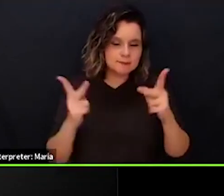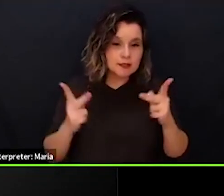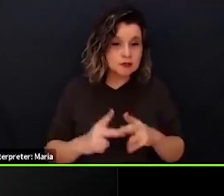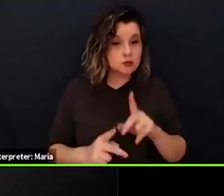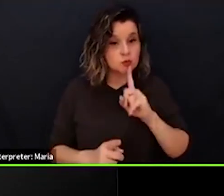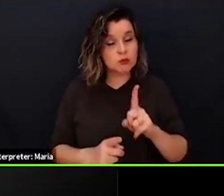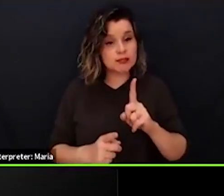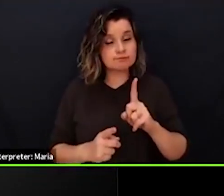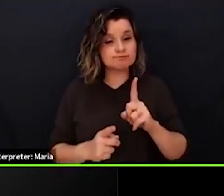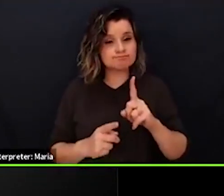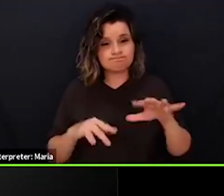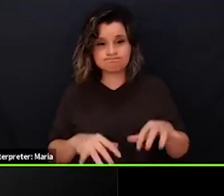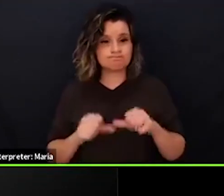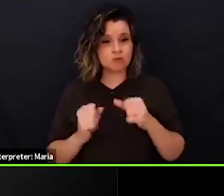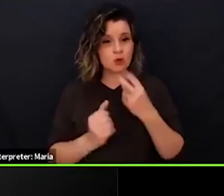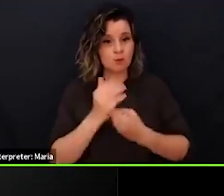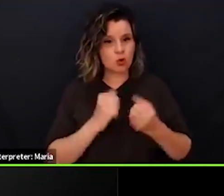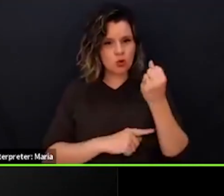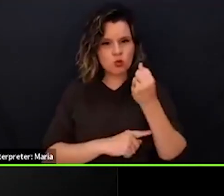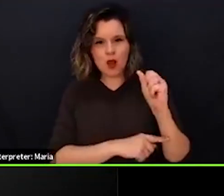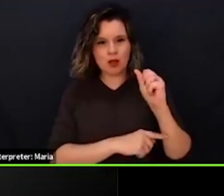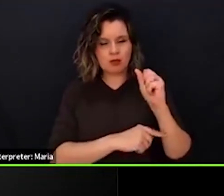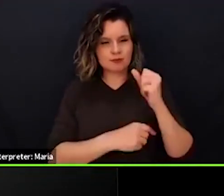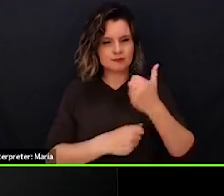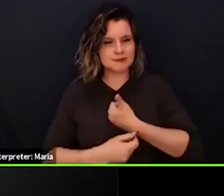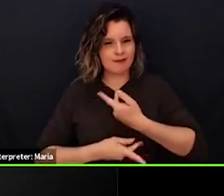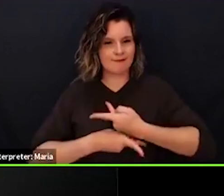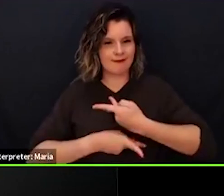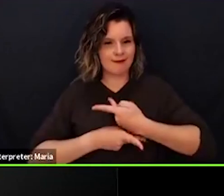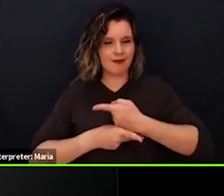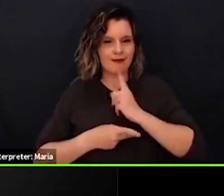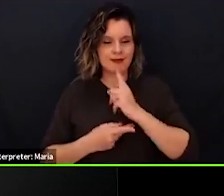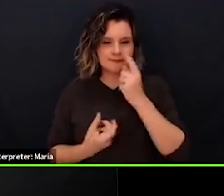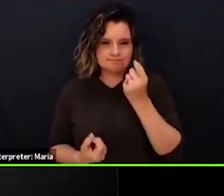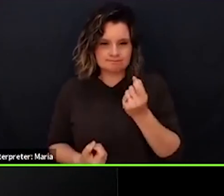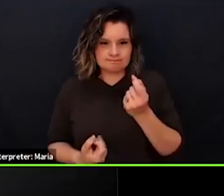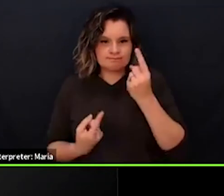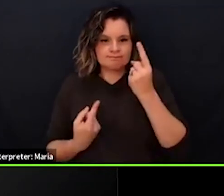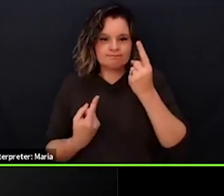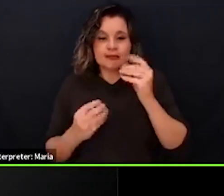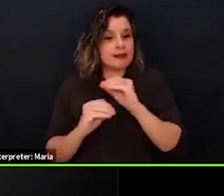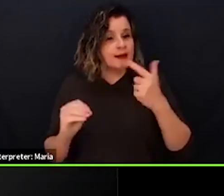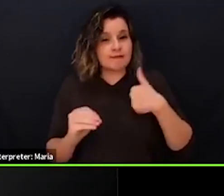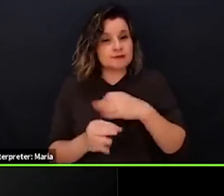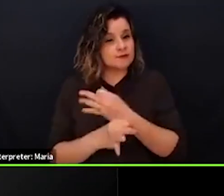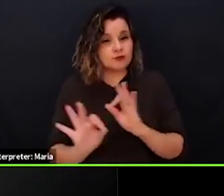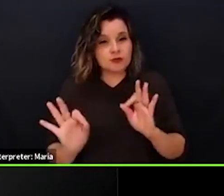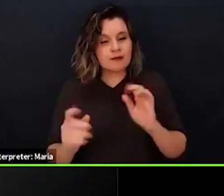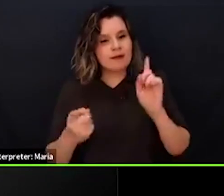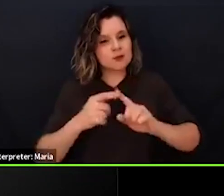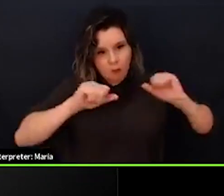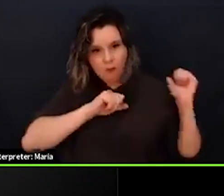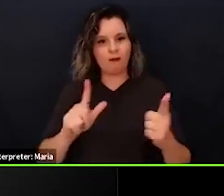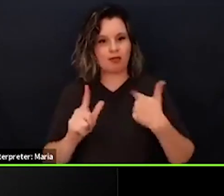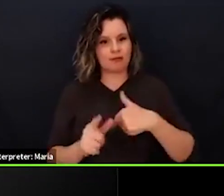occupies both radical self-care and an understanding that none of us are free until all of us are